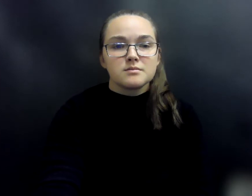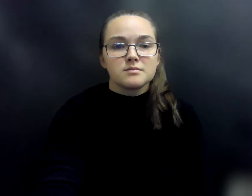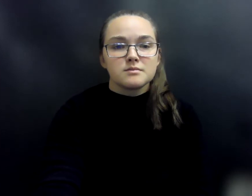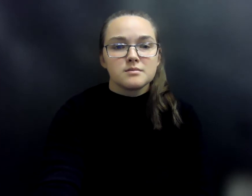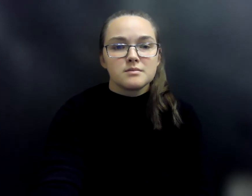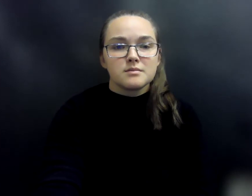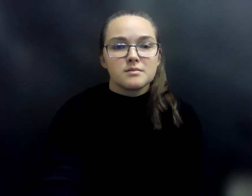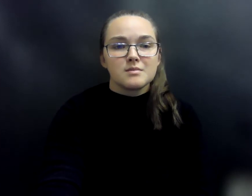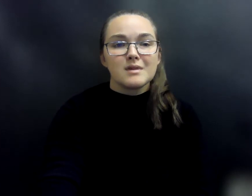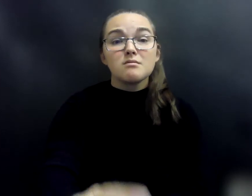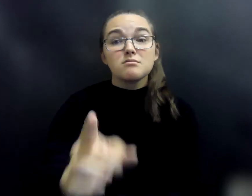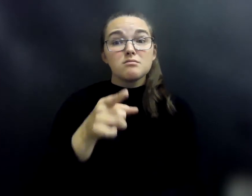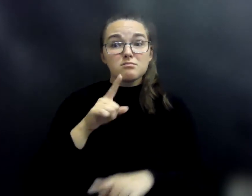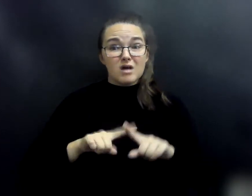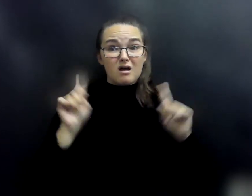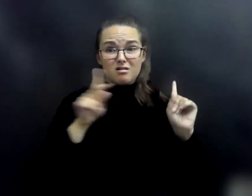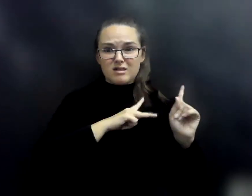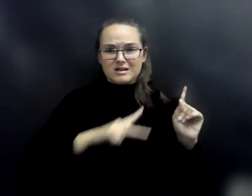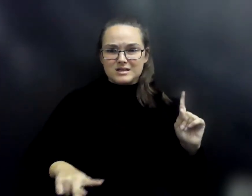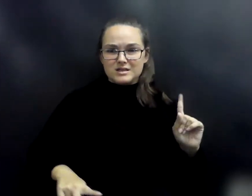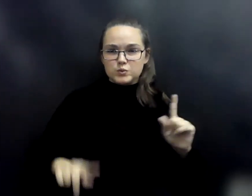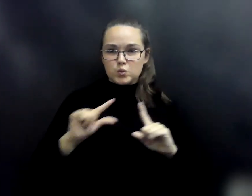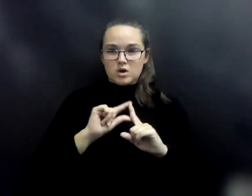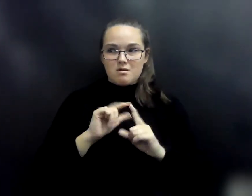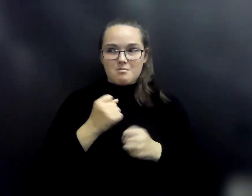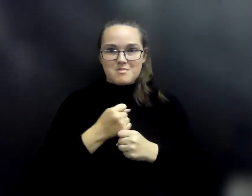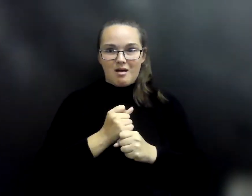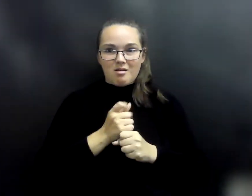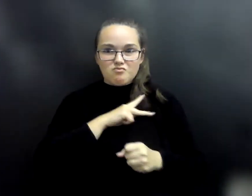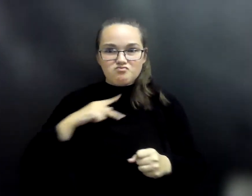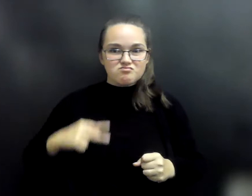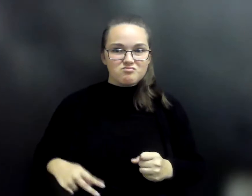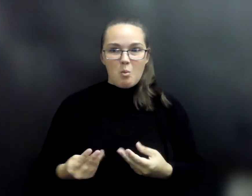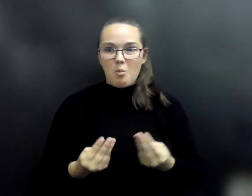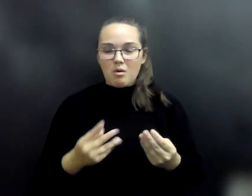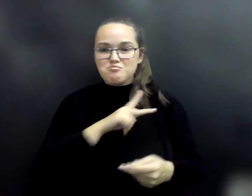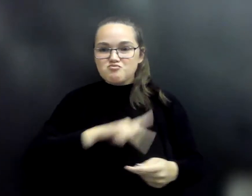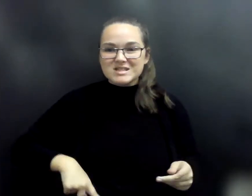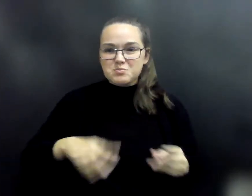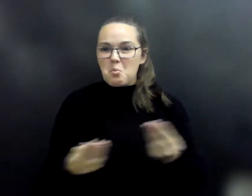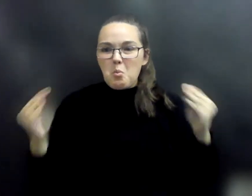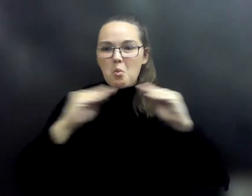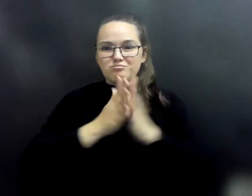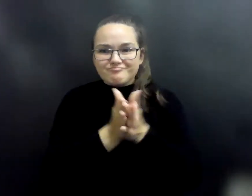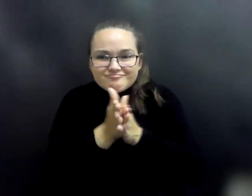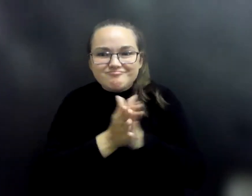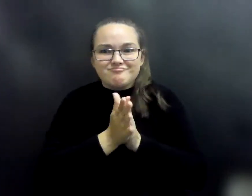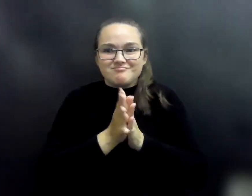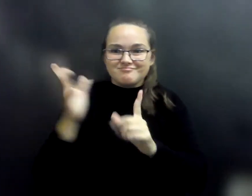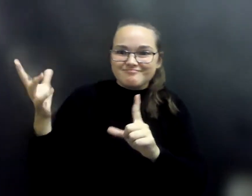Yet, the king's words only made the prince more determined to rescue the princess, and the next morning he confidently